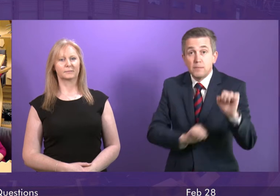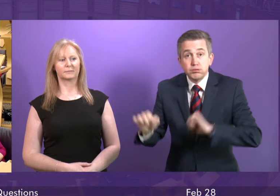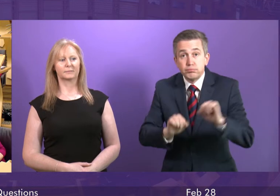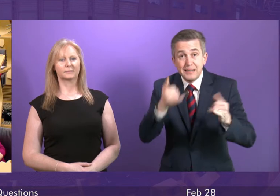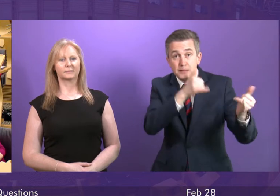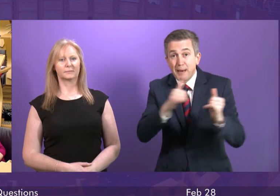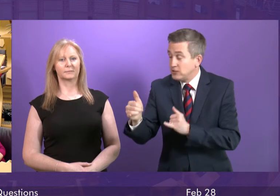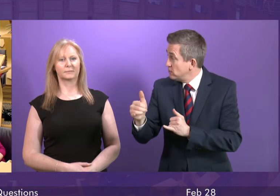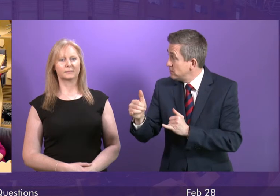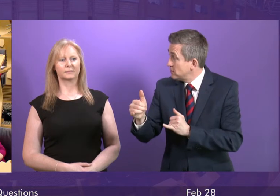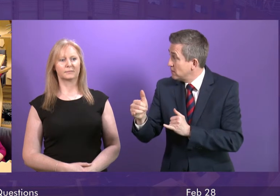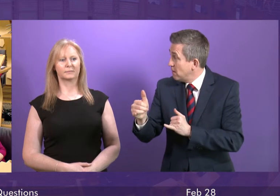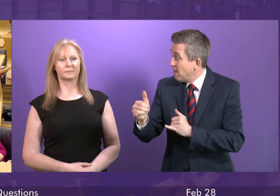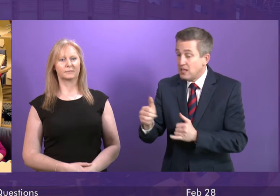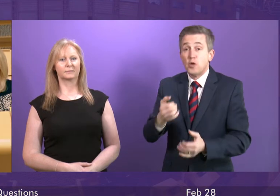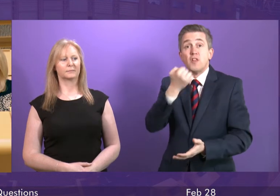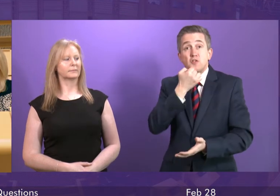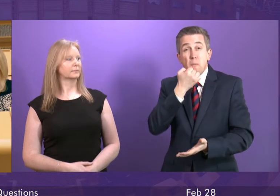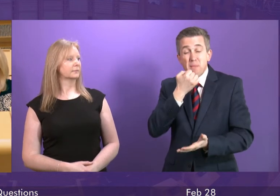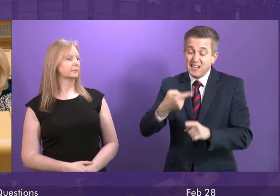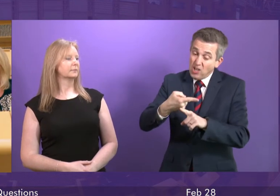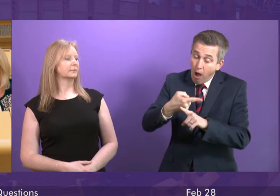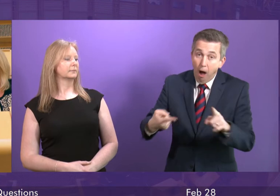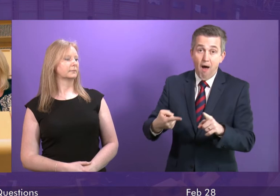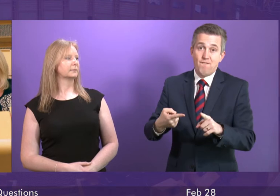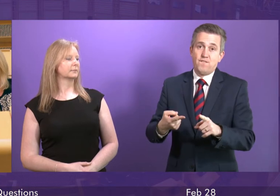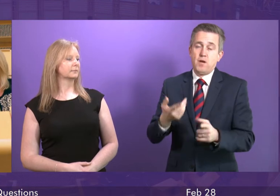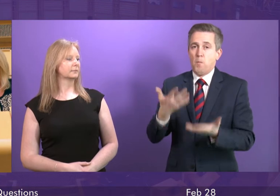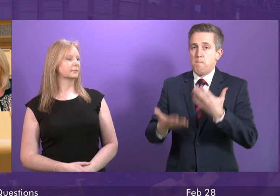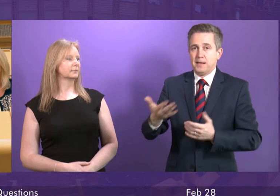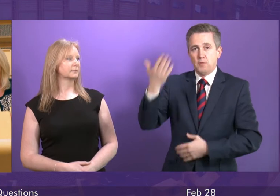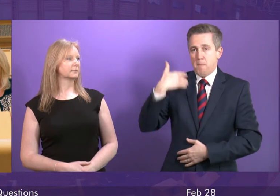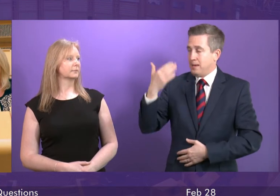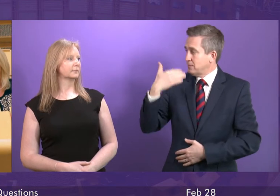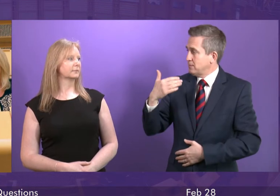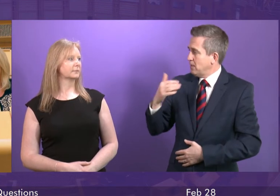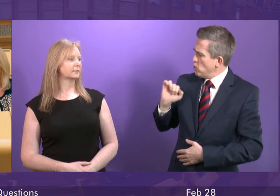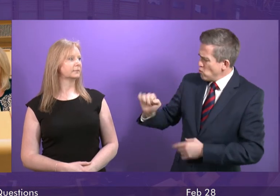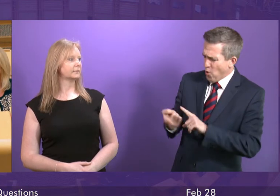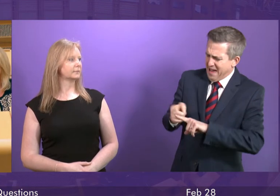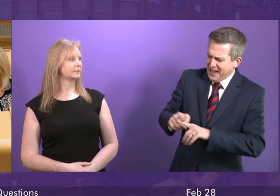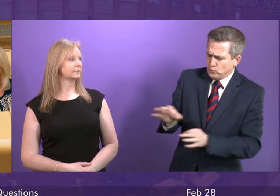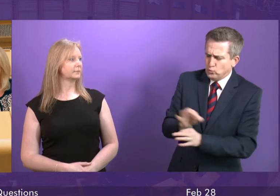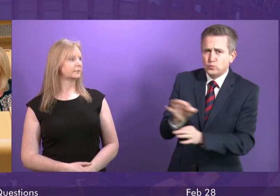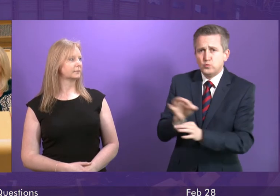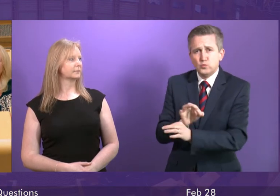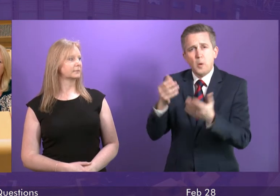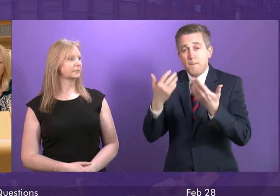number of just five years ago. Whatever excuses are given by the First Minister, I think most people will conclude that's also a